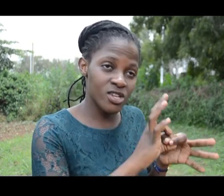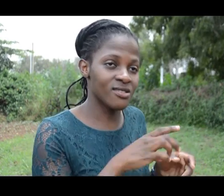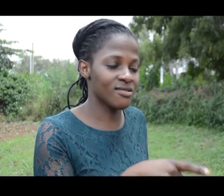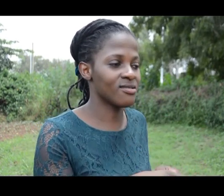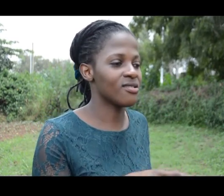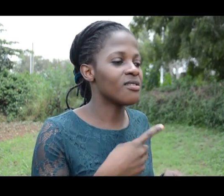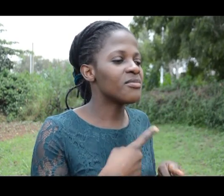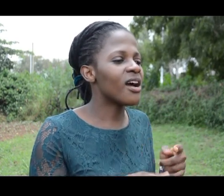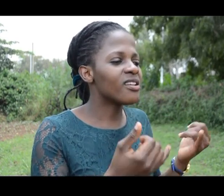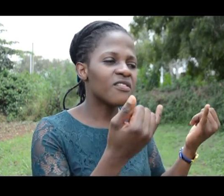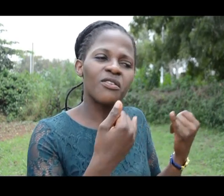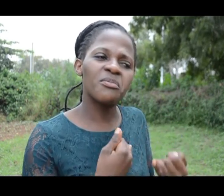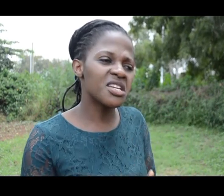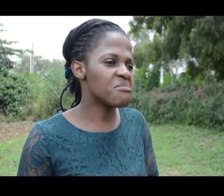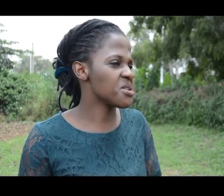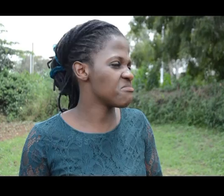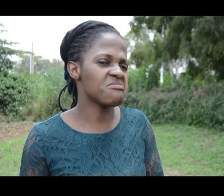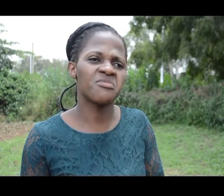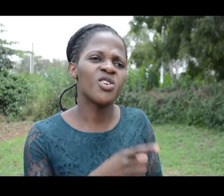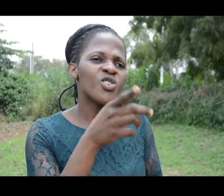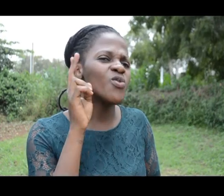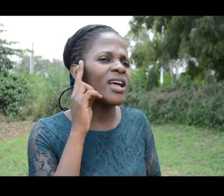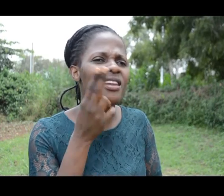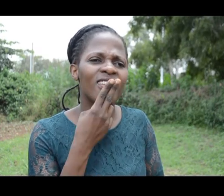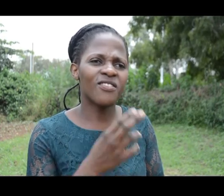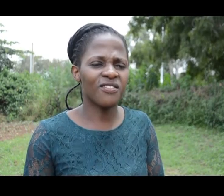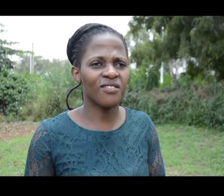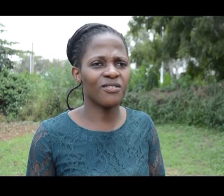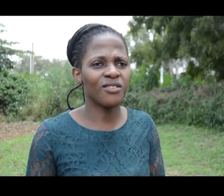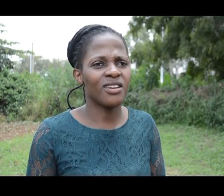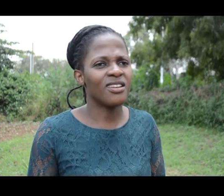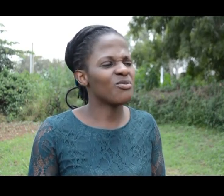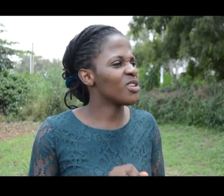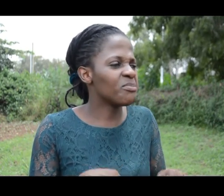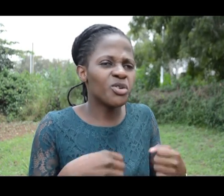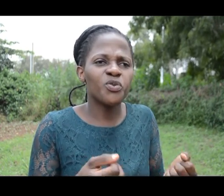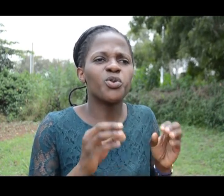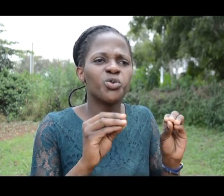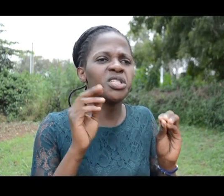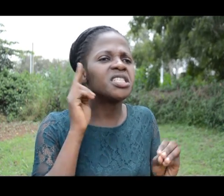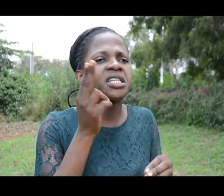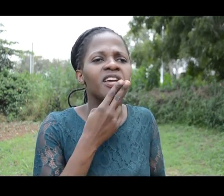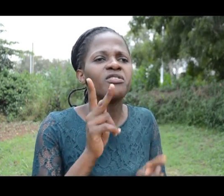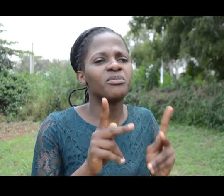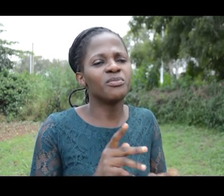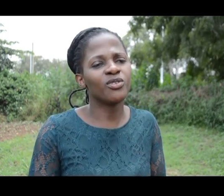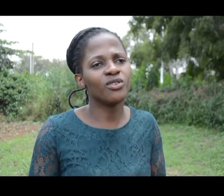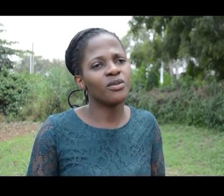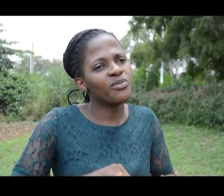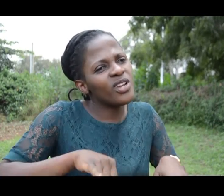had the requirements to be admitted in that school. But the fact that I was deaf, they said they couldn't teach